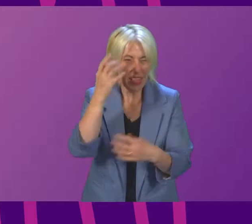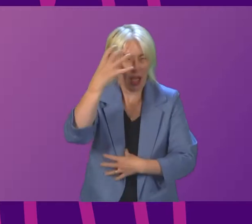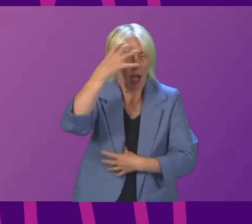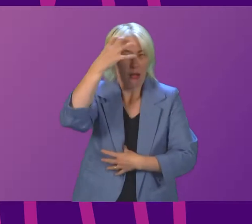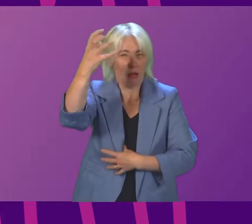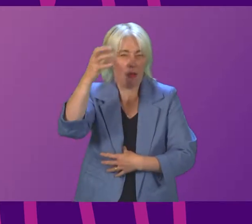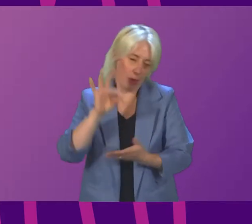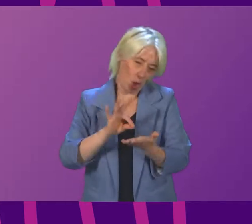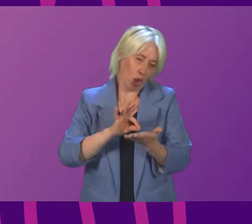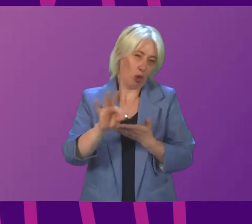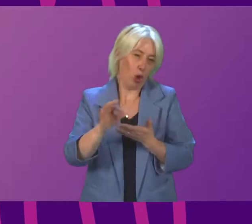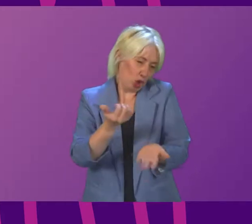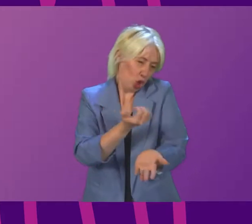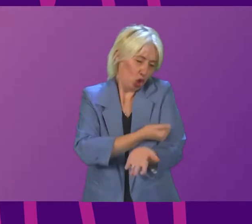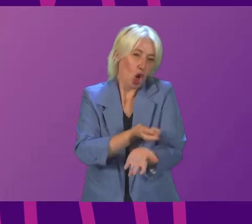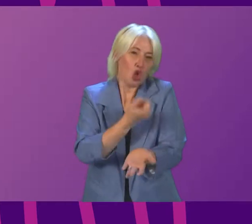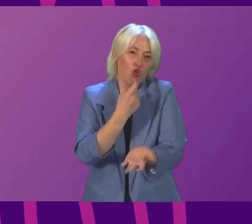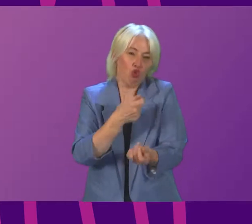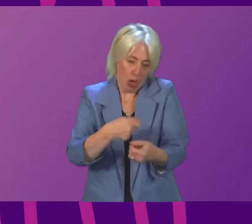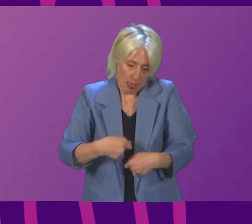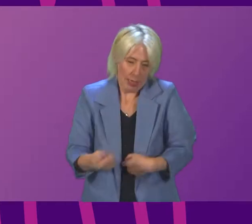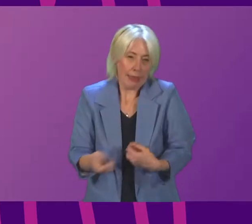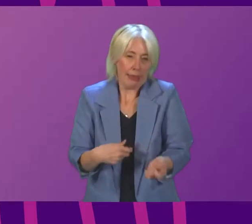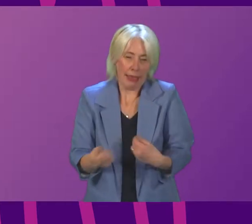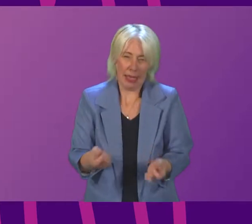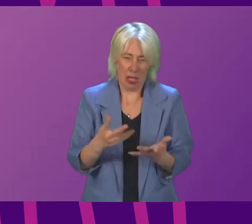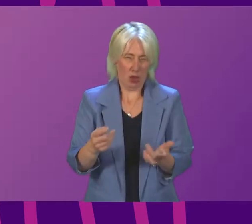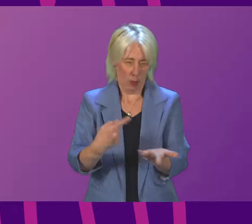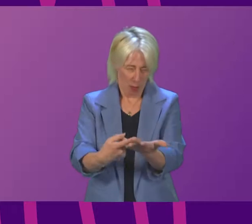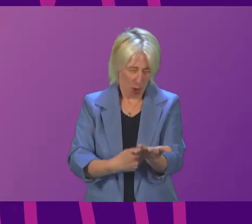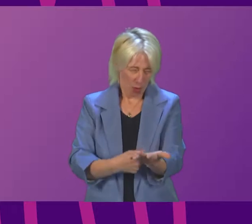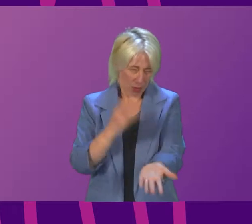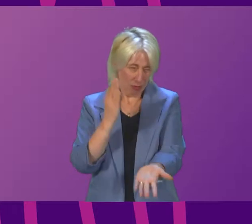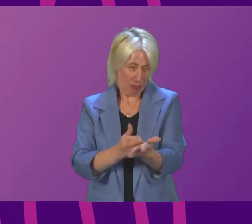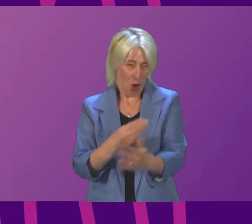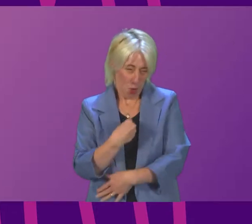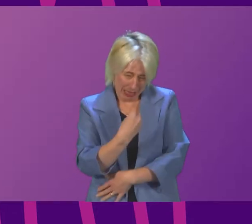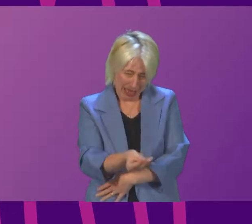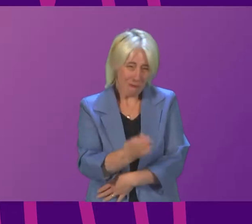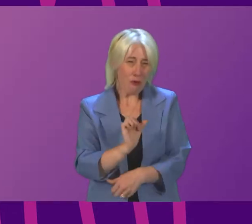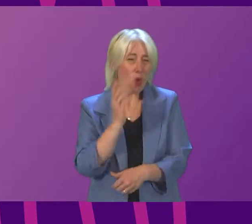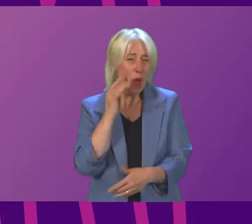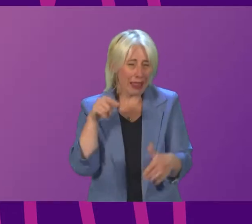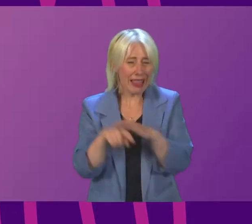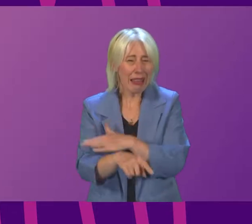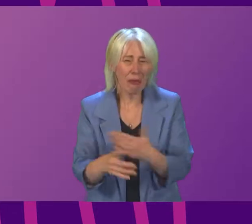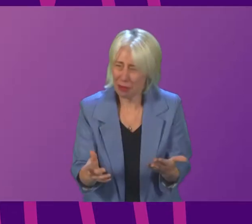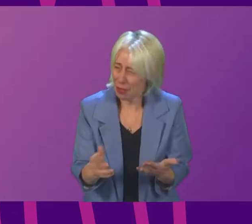Can the Cabinet Secretary explain this extraordinary policy and move to bring that also to an immediate end?